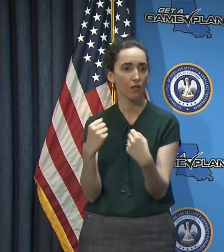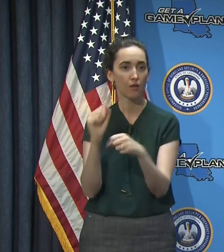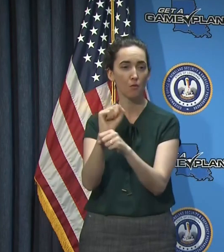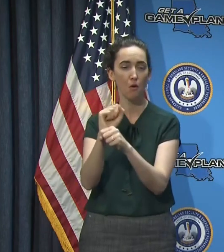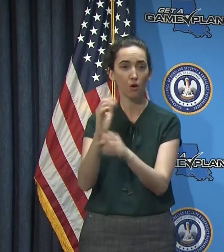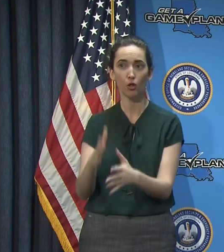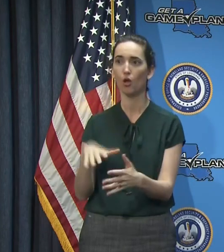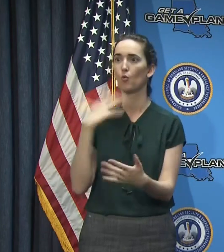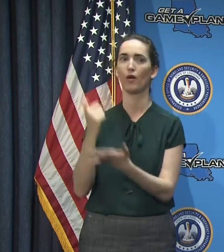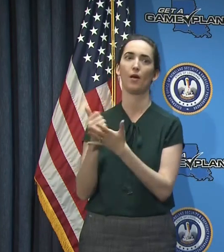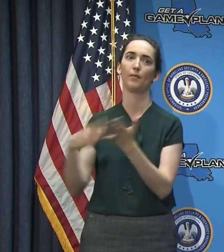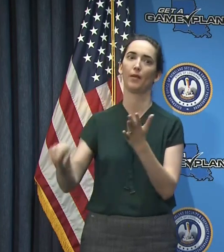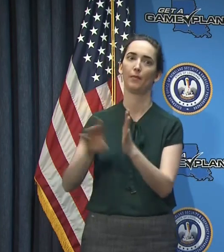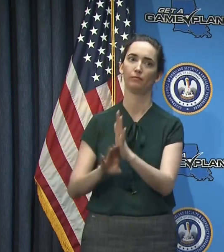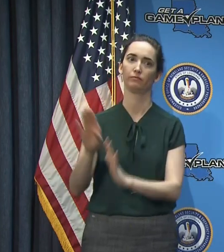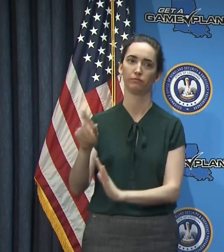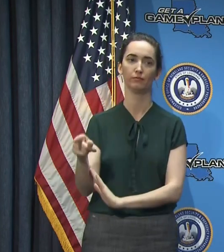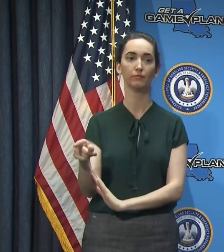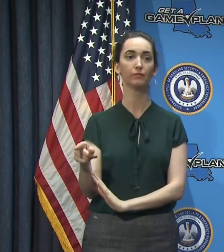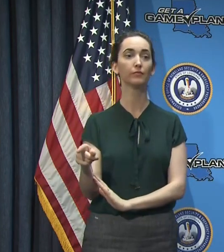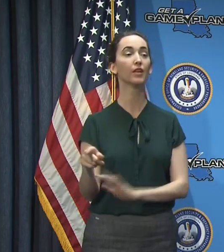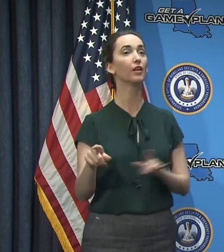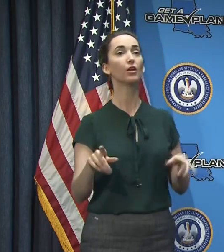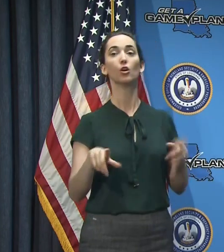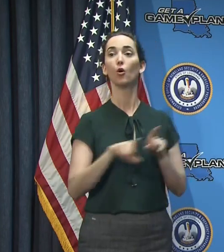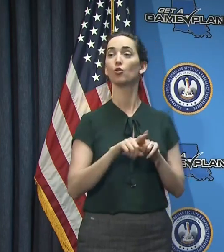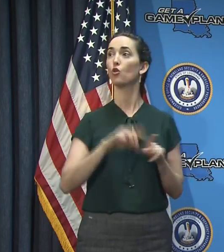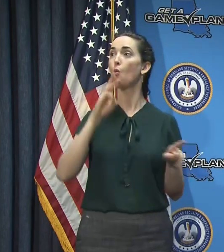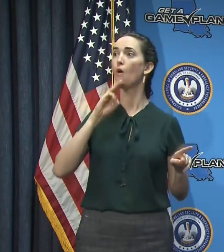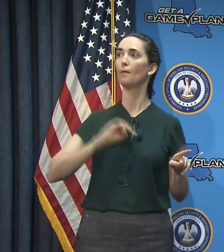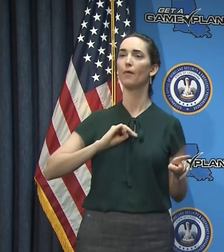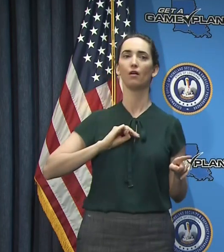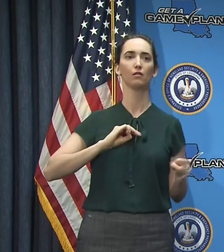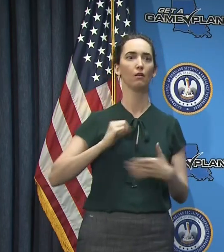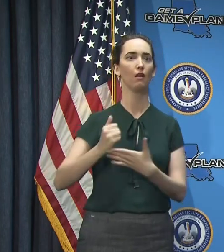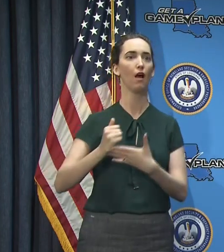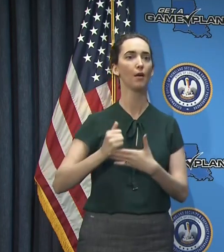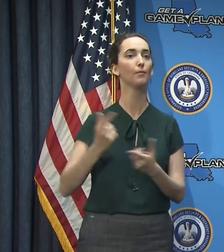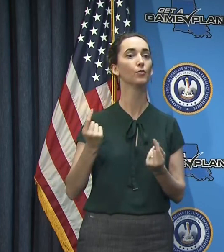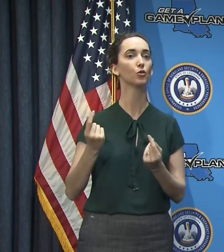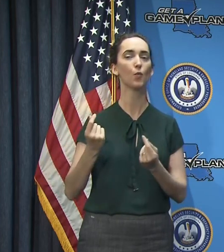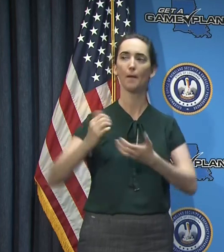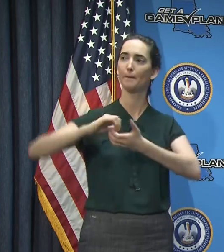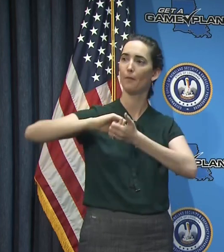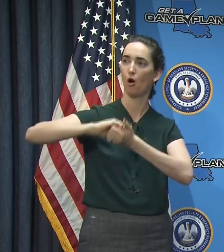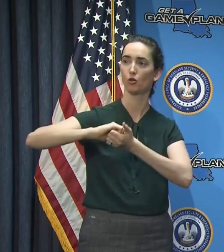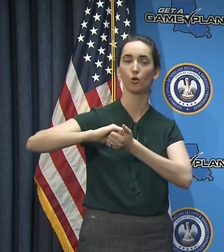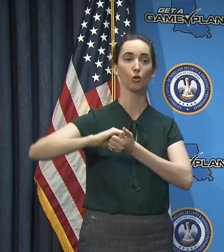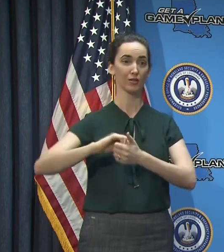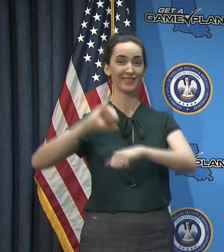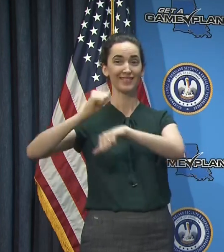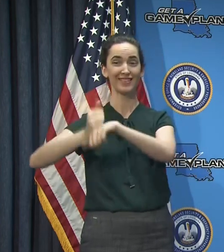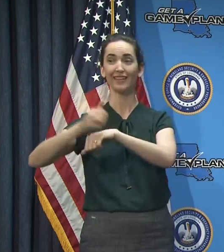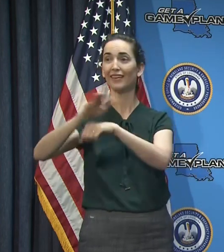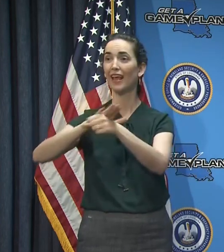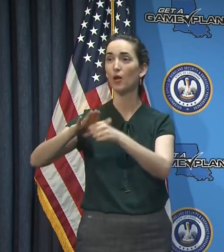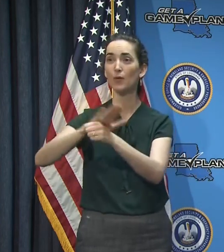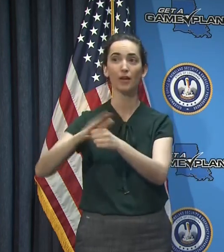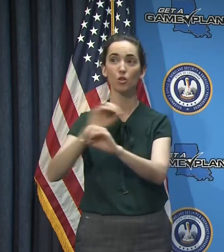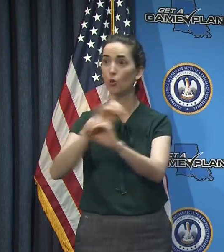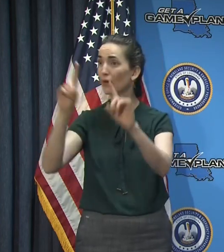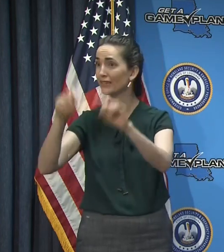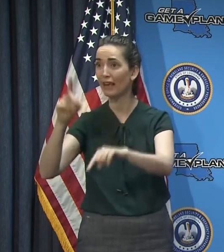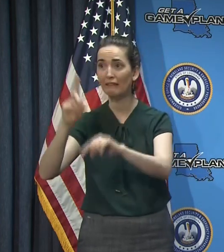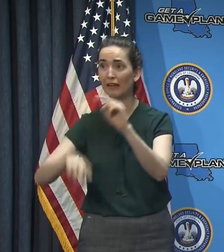also like to again thank Walmart for partnering with us on bringing more testing to areas of the state where it has been lagging,